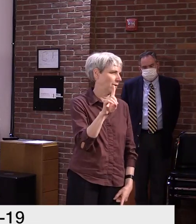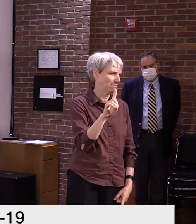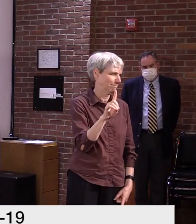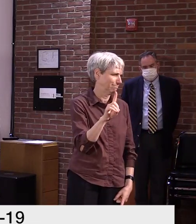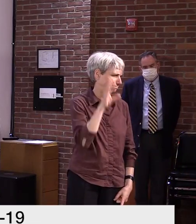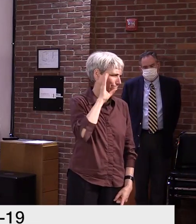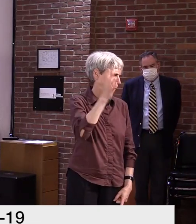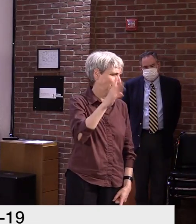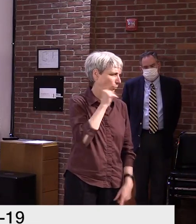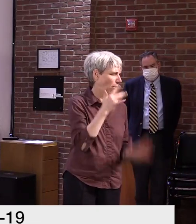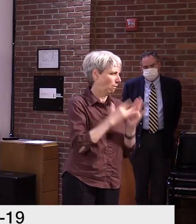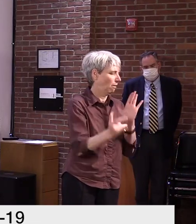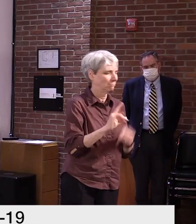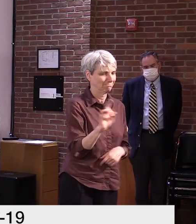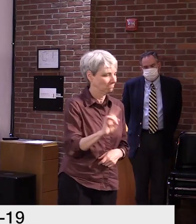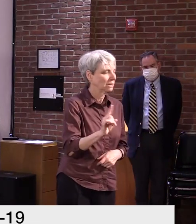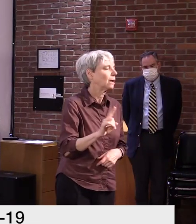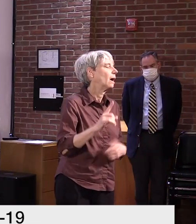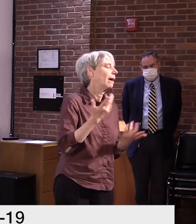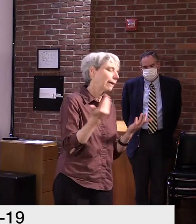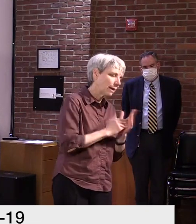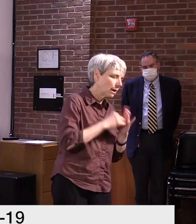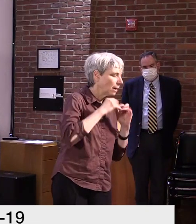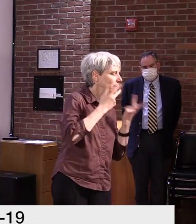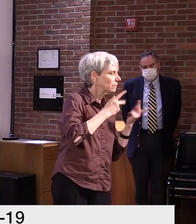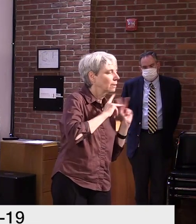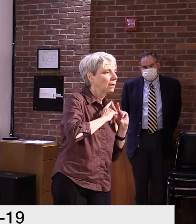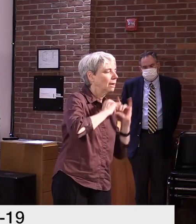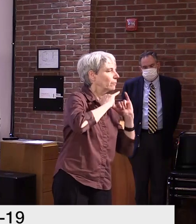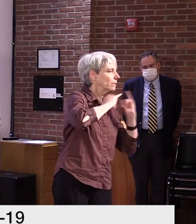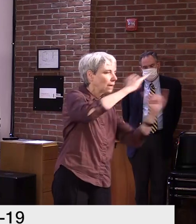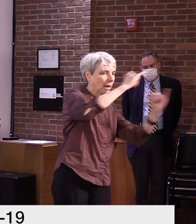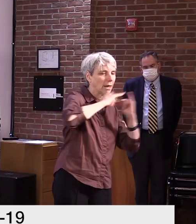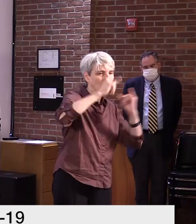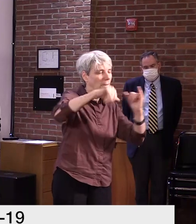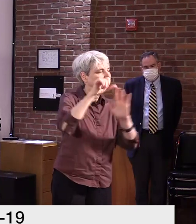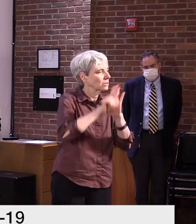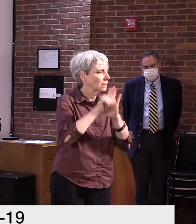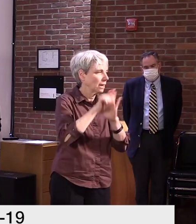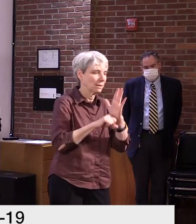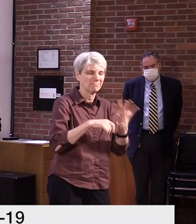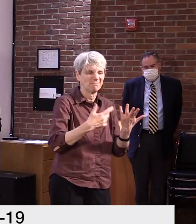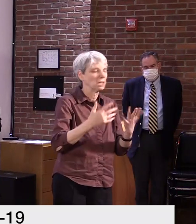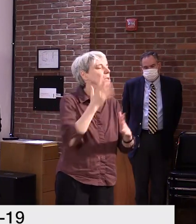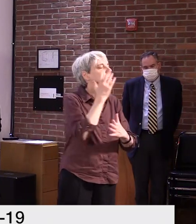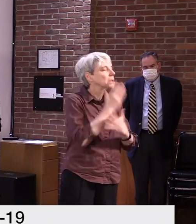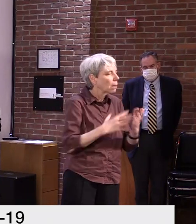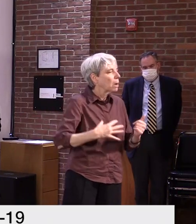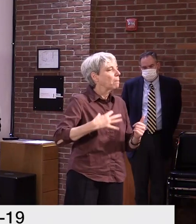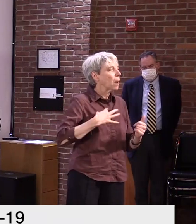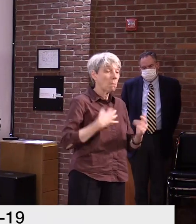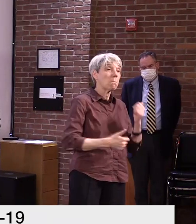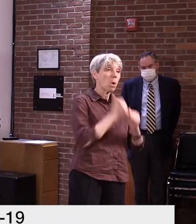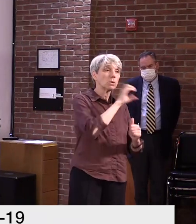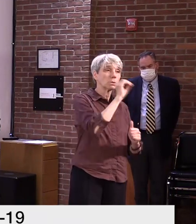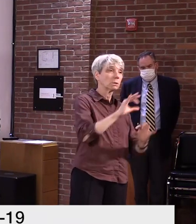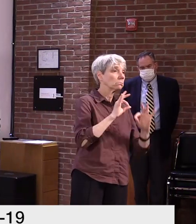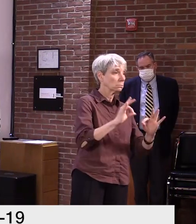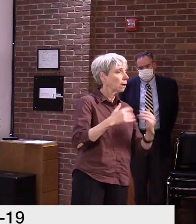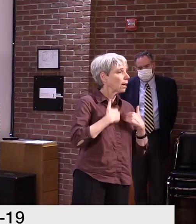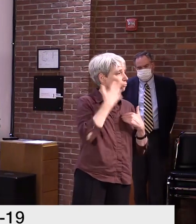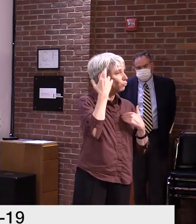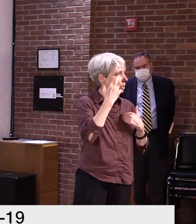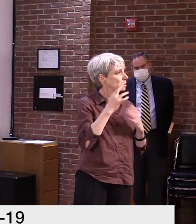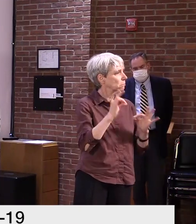that there are a portion of new claims coming in to each state that are fraudulent in some way. All right. Great. Thank you.